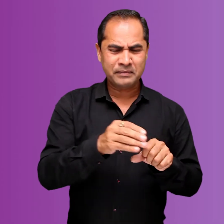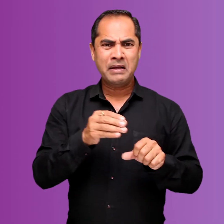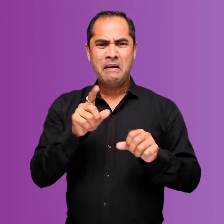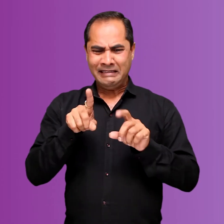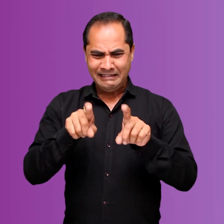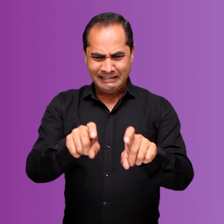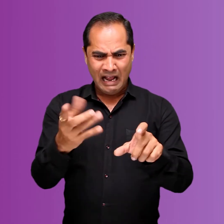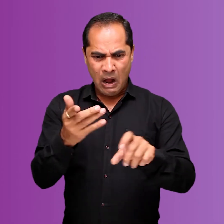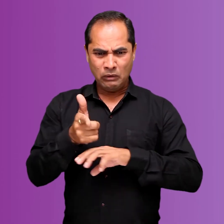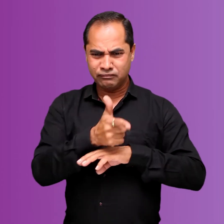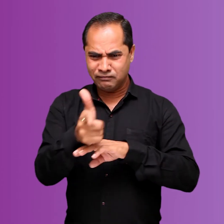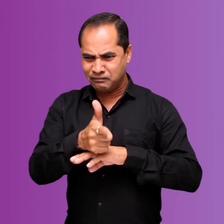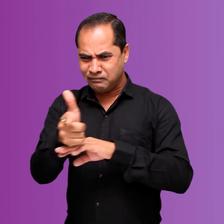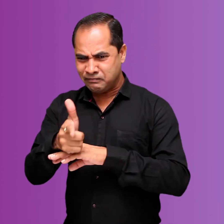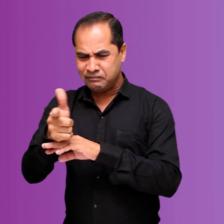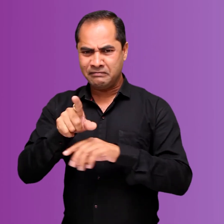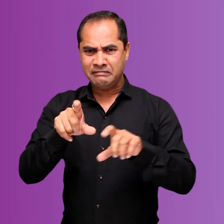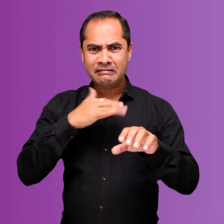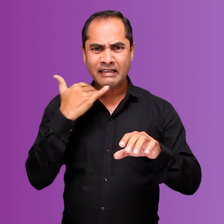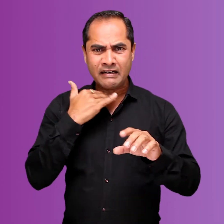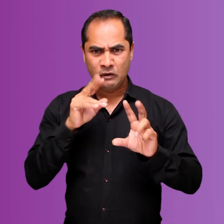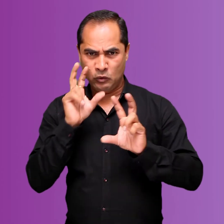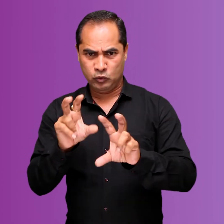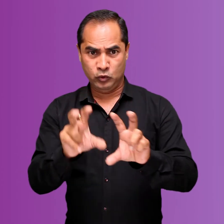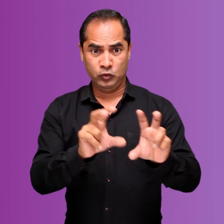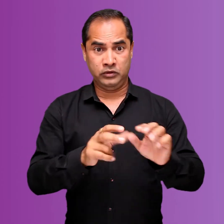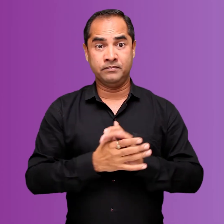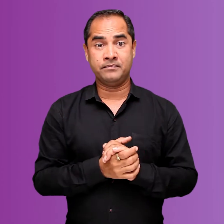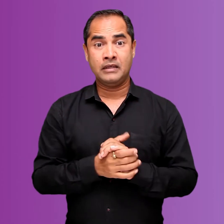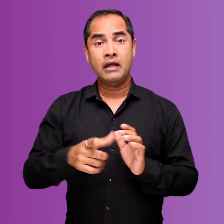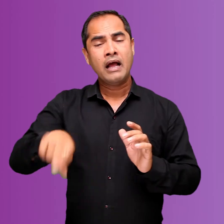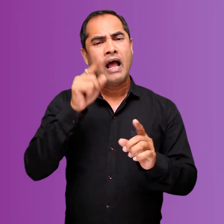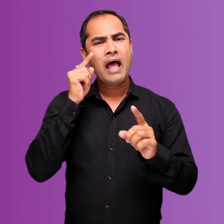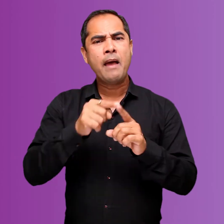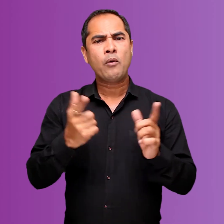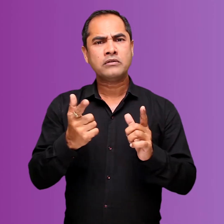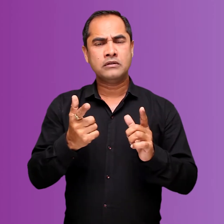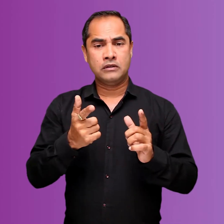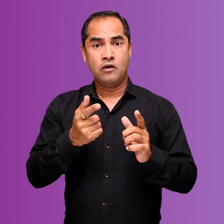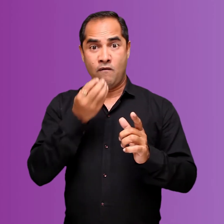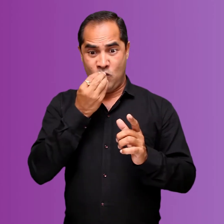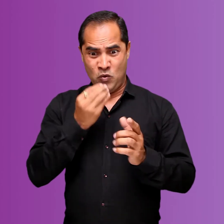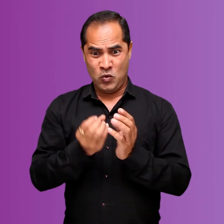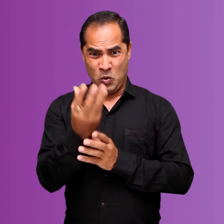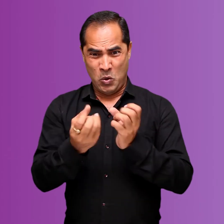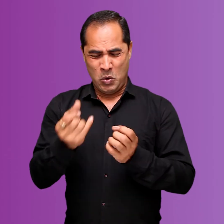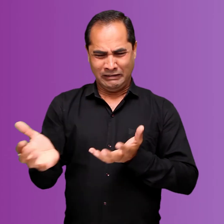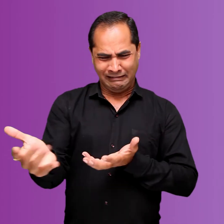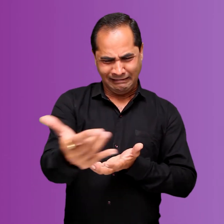used like fertilizer and pesticides used also irrigation facilities